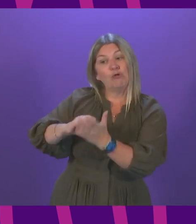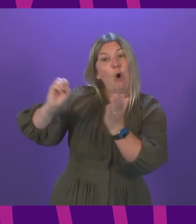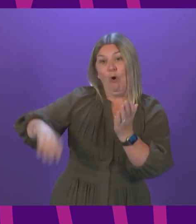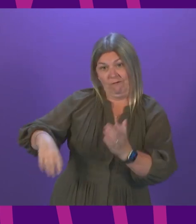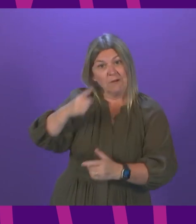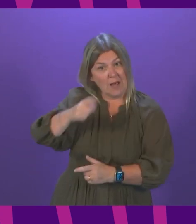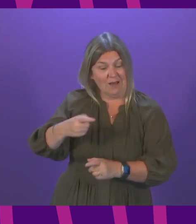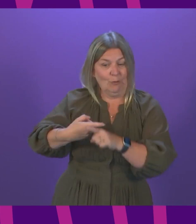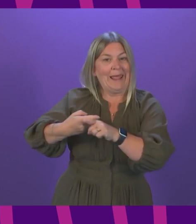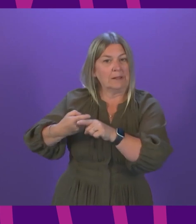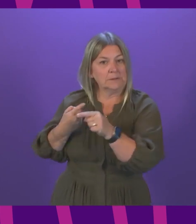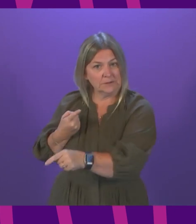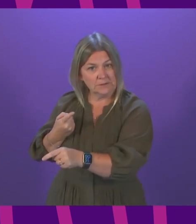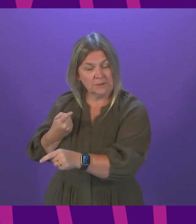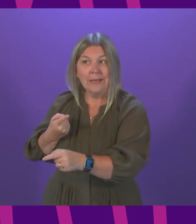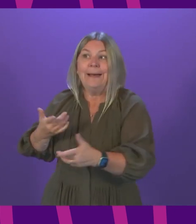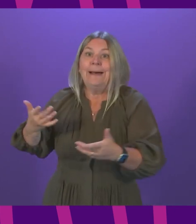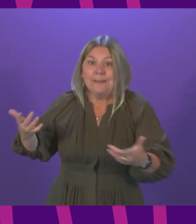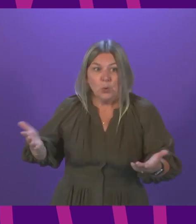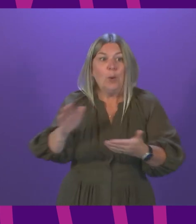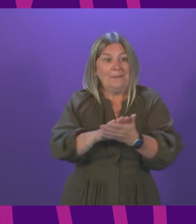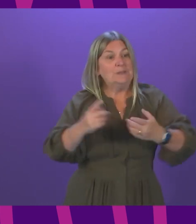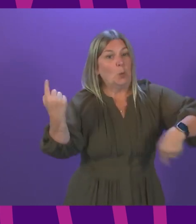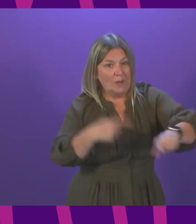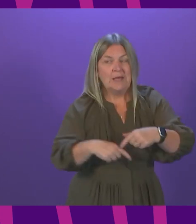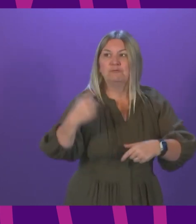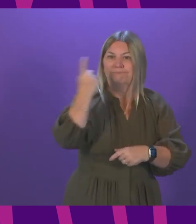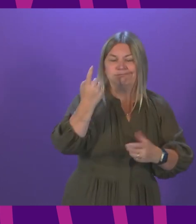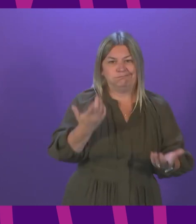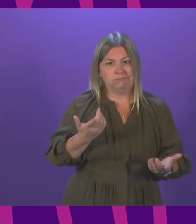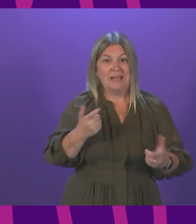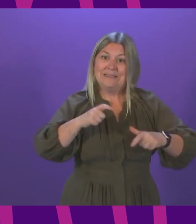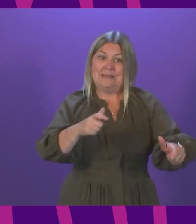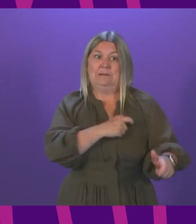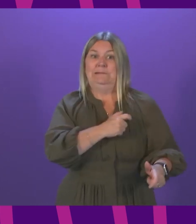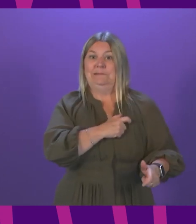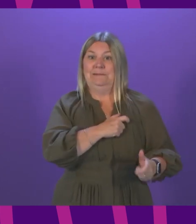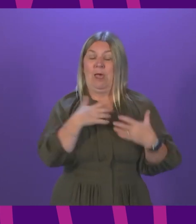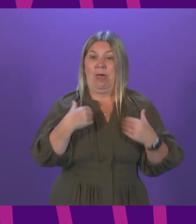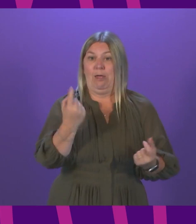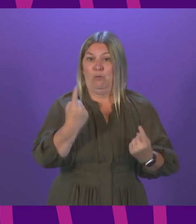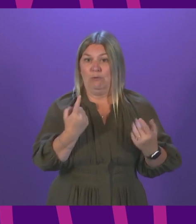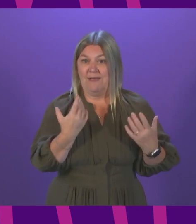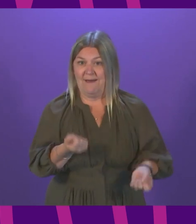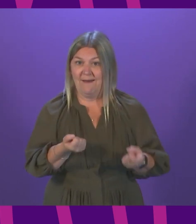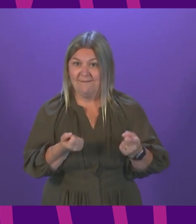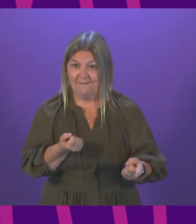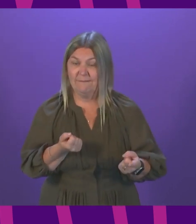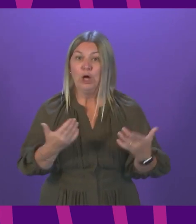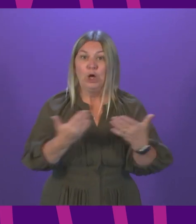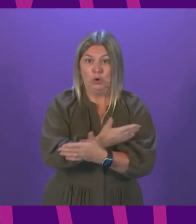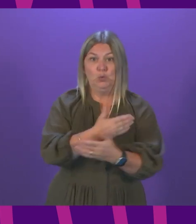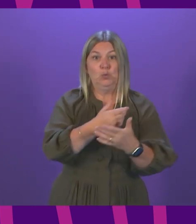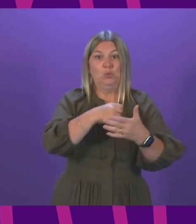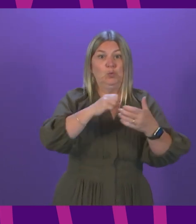for us. It does not take away the health concern we have about increasing the risk of importation of new variants.